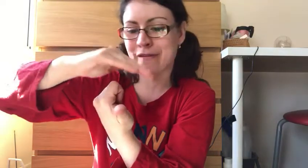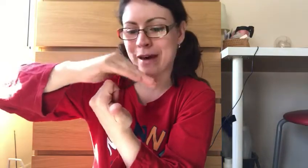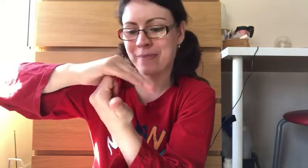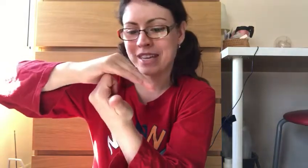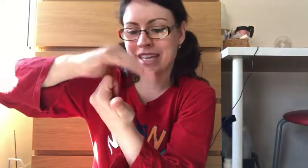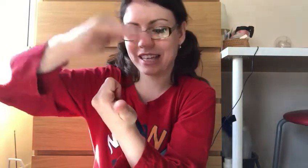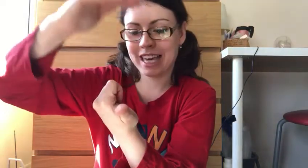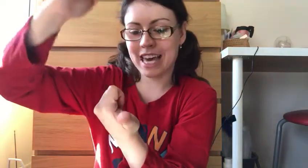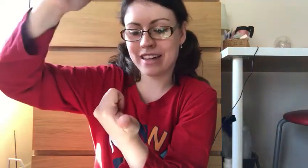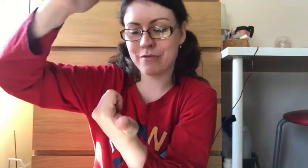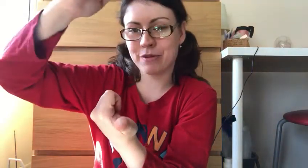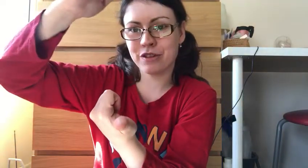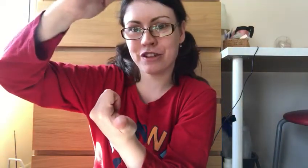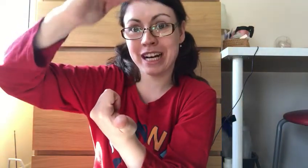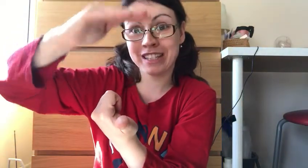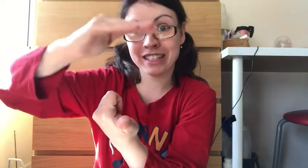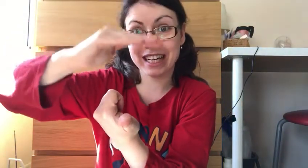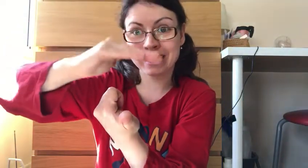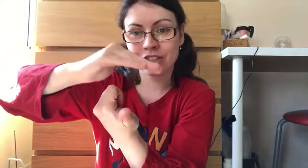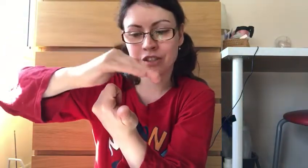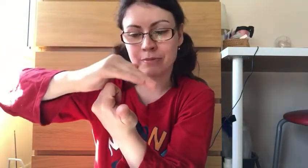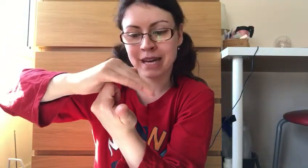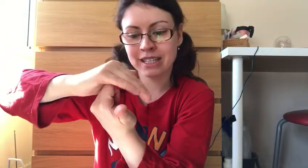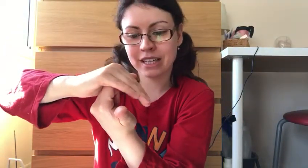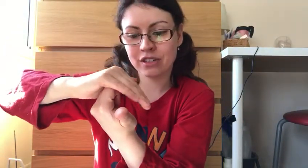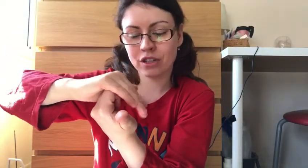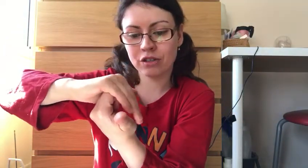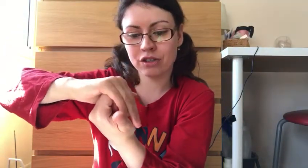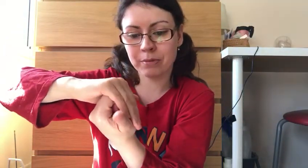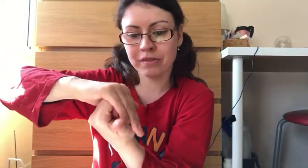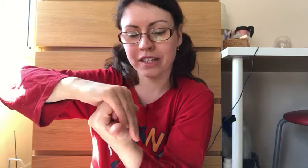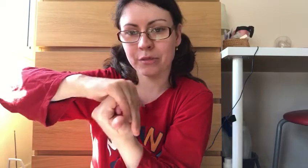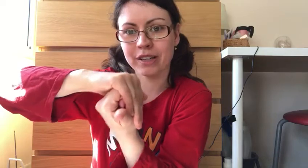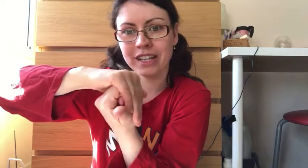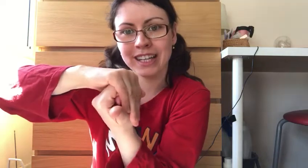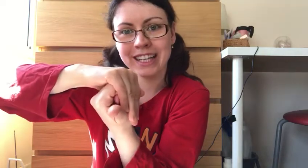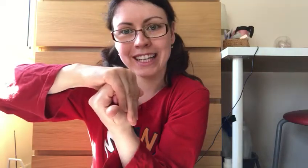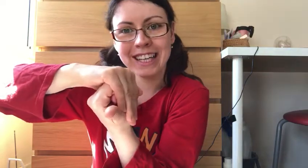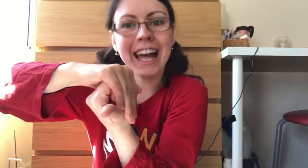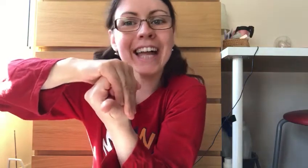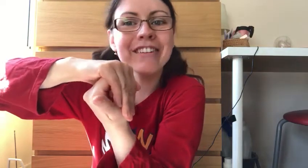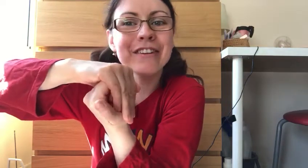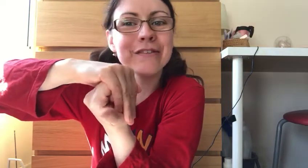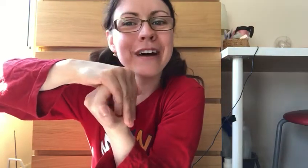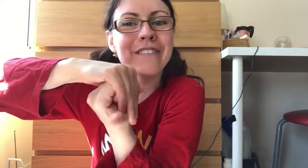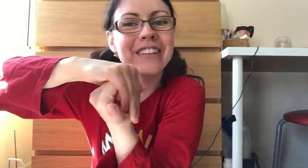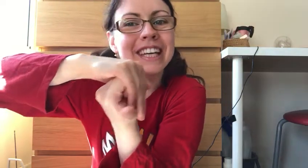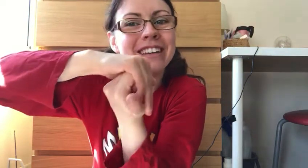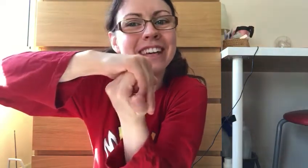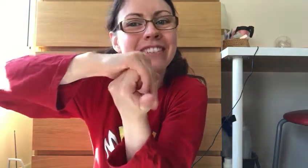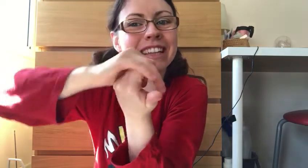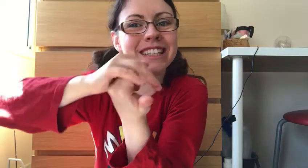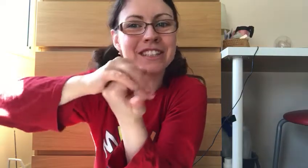thumb. Okay and then you put your other hand, your band hand on top of that one and with your thumb you give a little